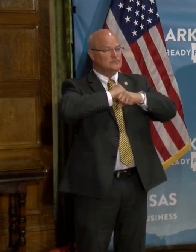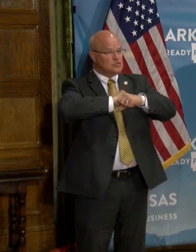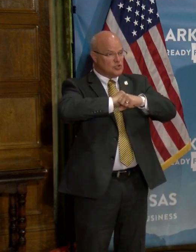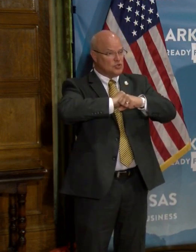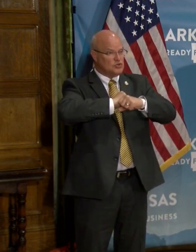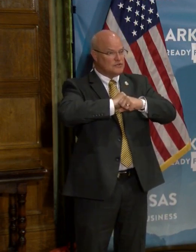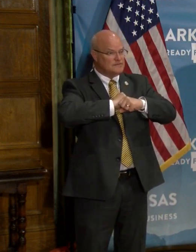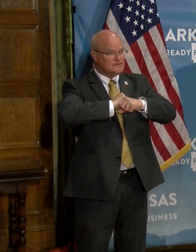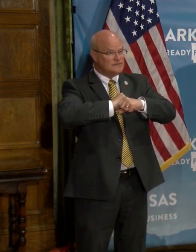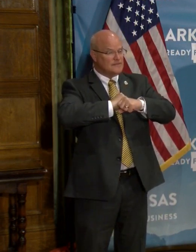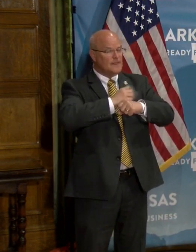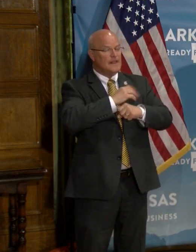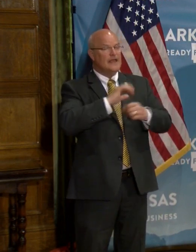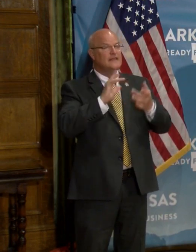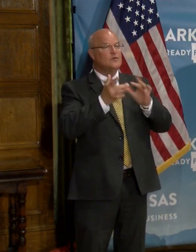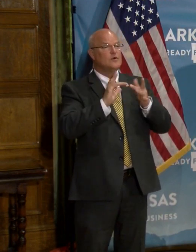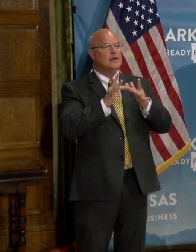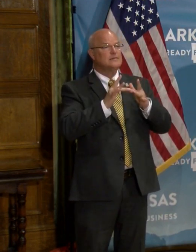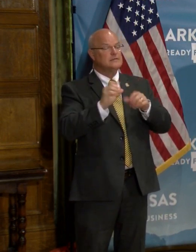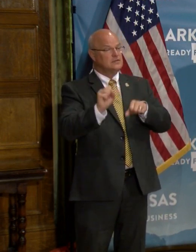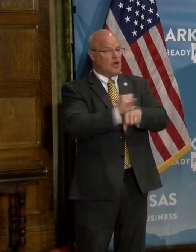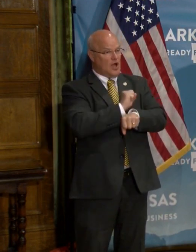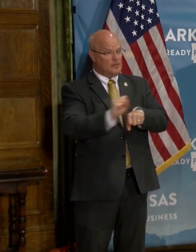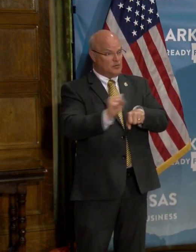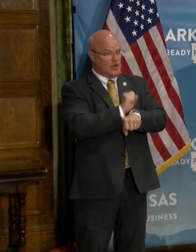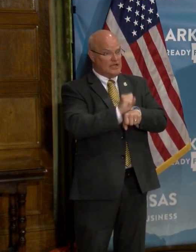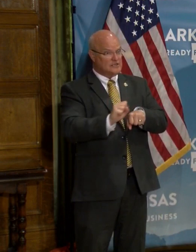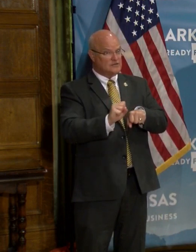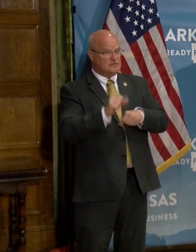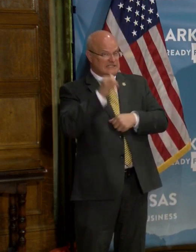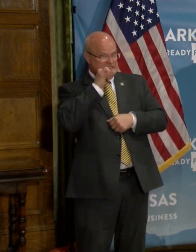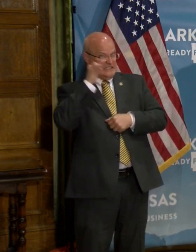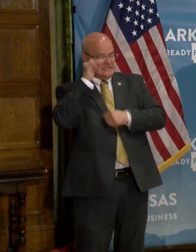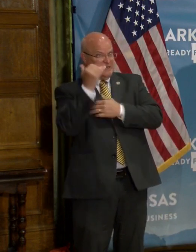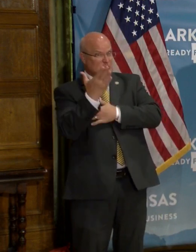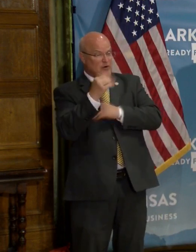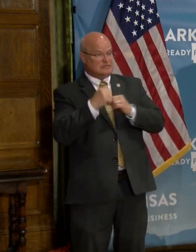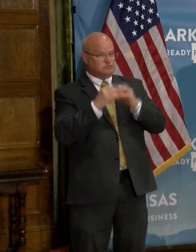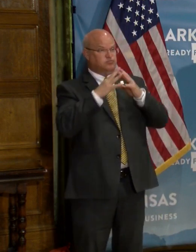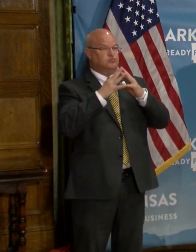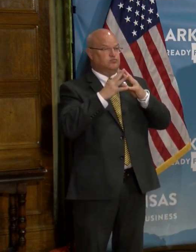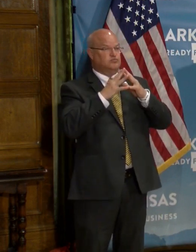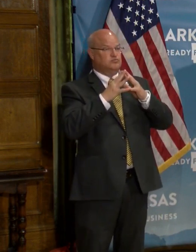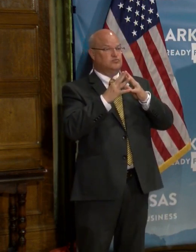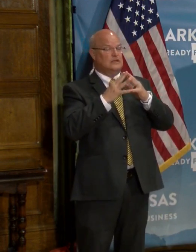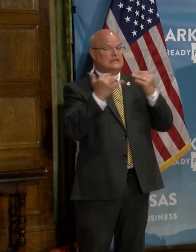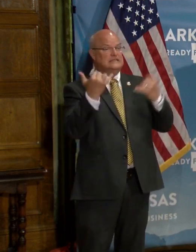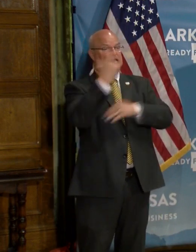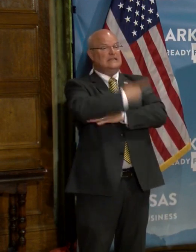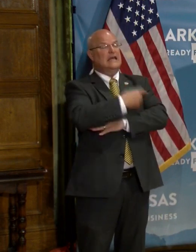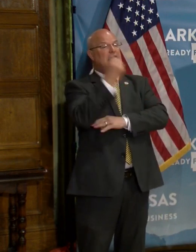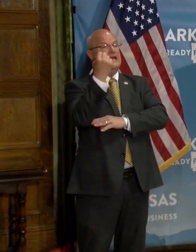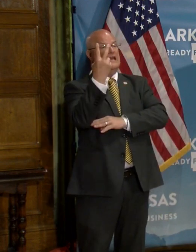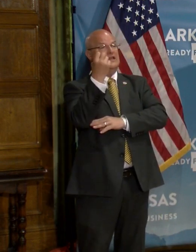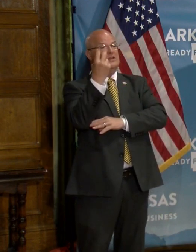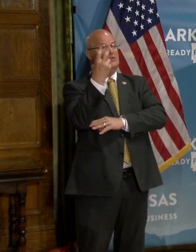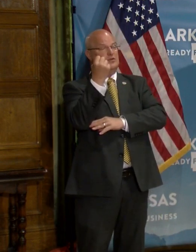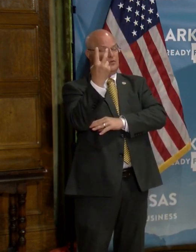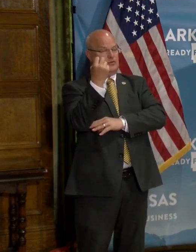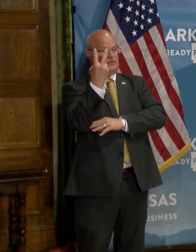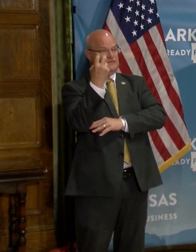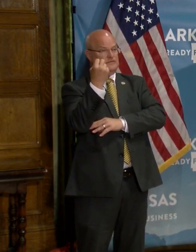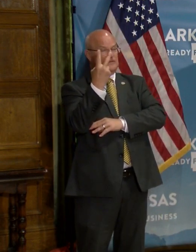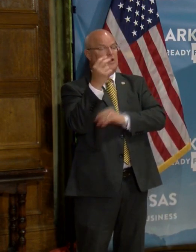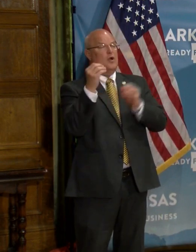uh, and the website is operational as of yesterday morning and at noon today, uh, as of noon